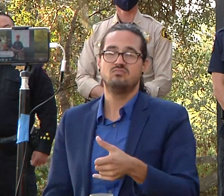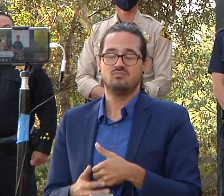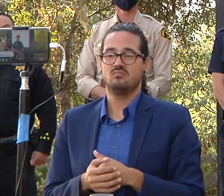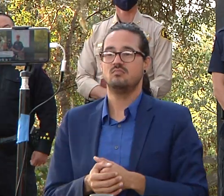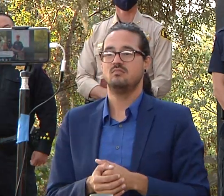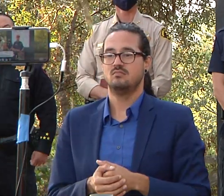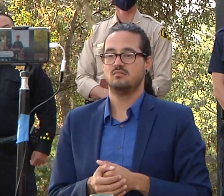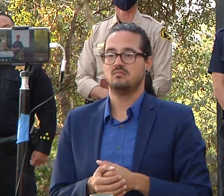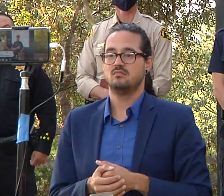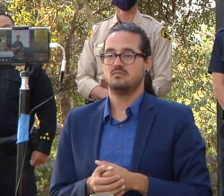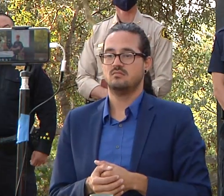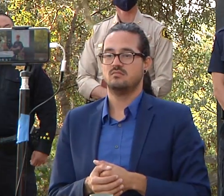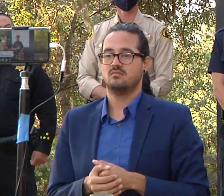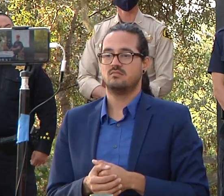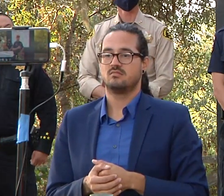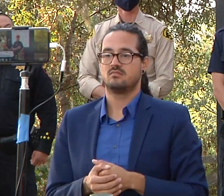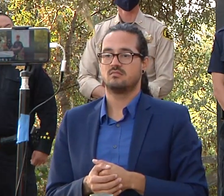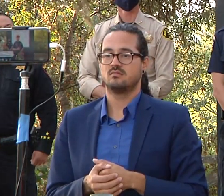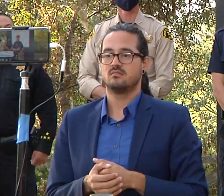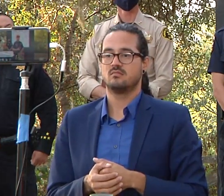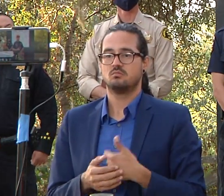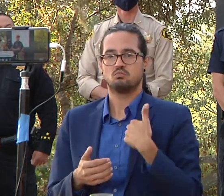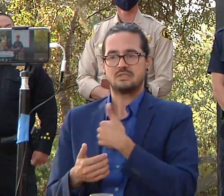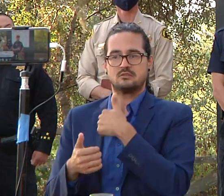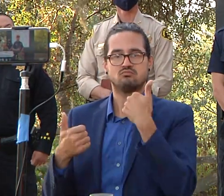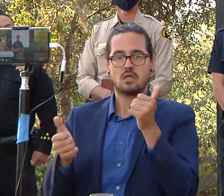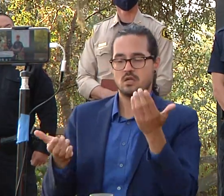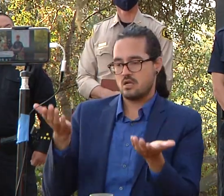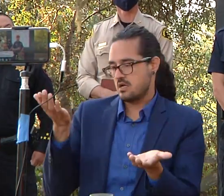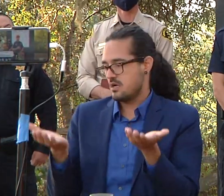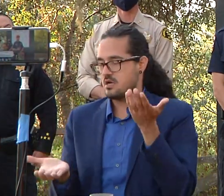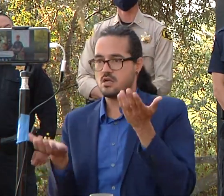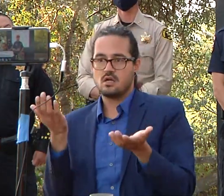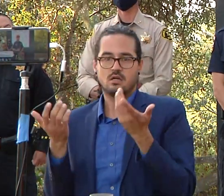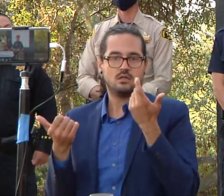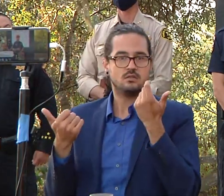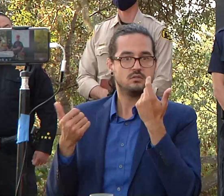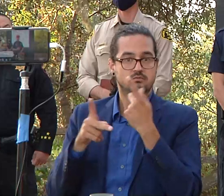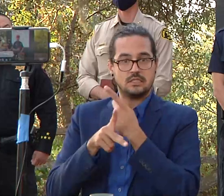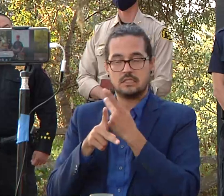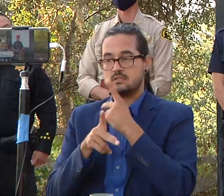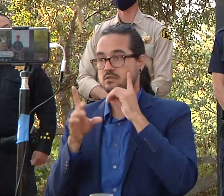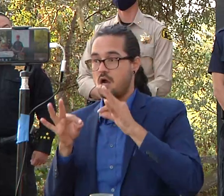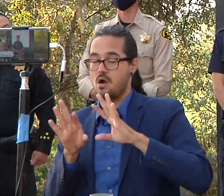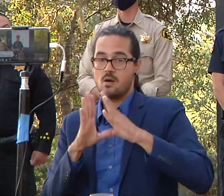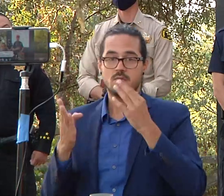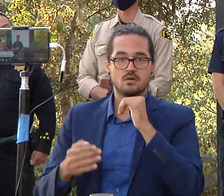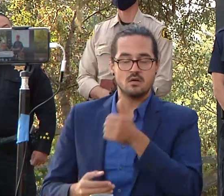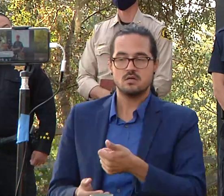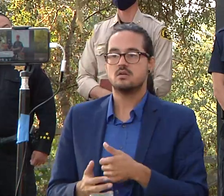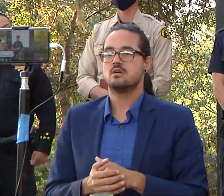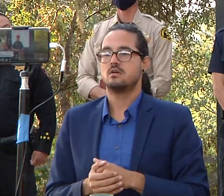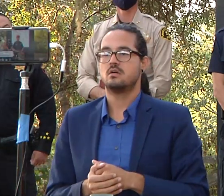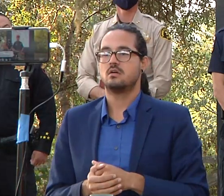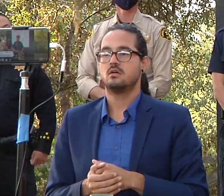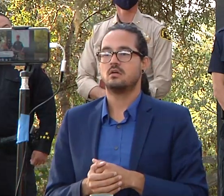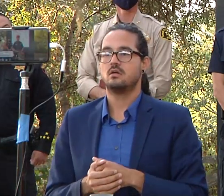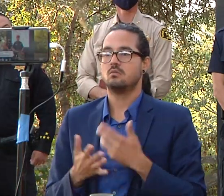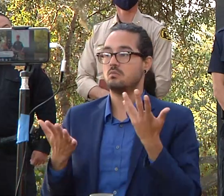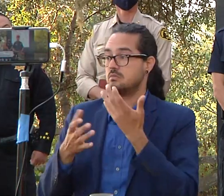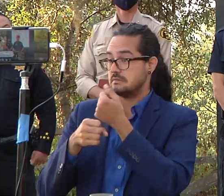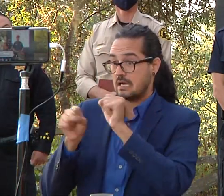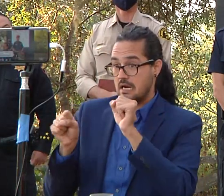best we can and once we get through an area that we've deemed safe the line will hold and will be safe then we will